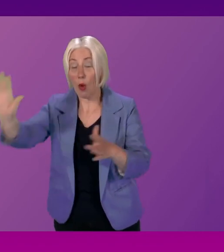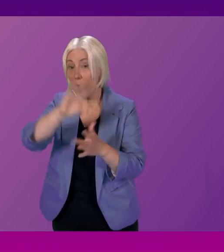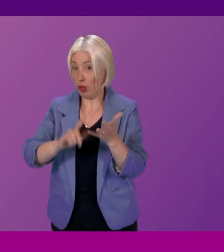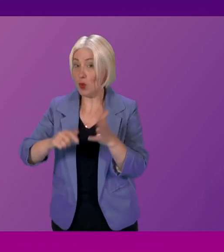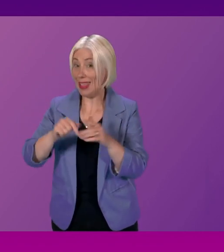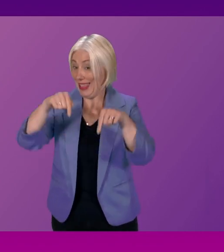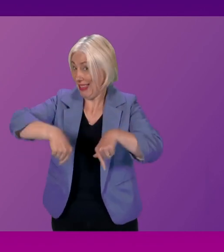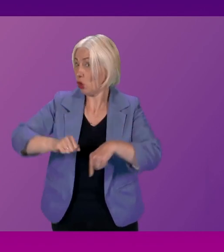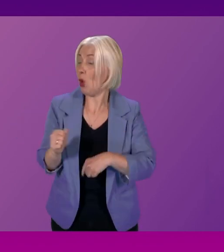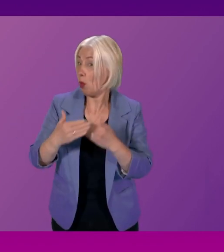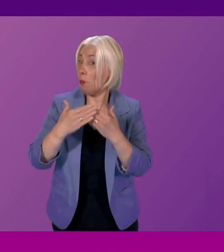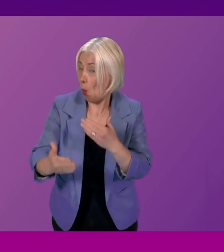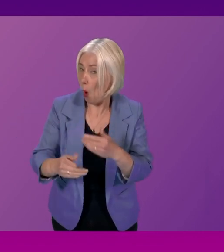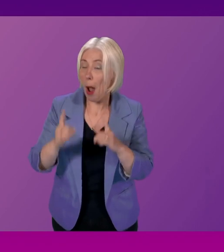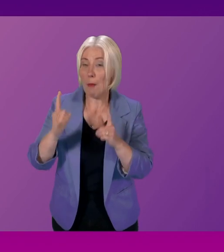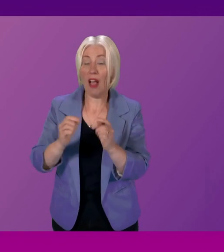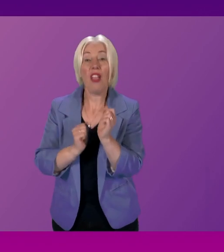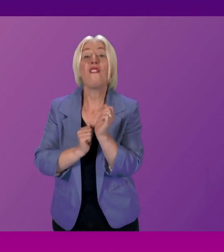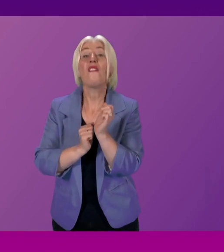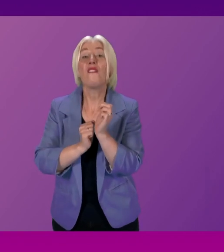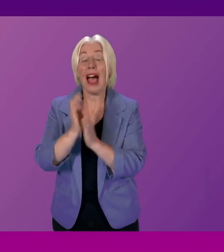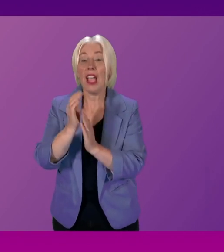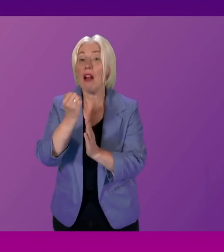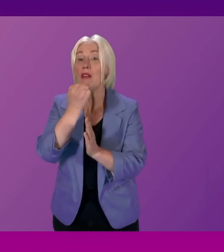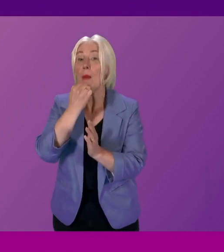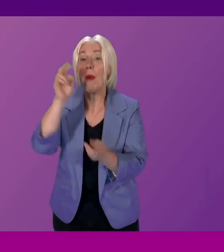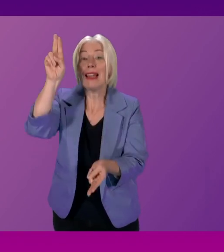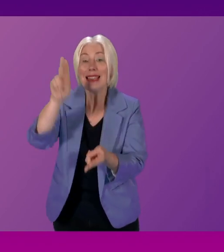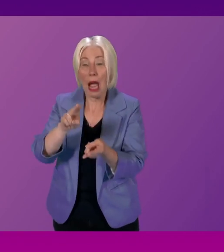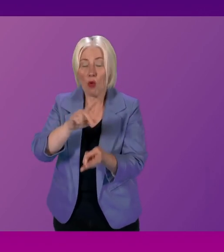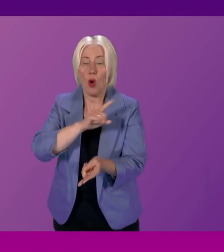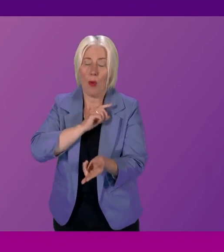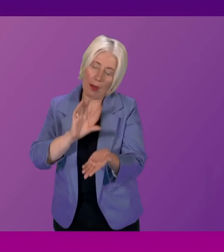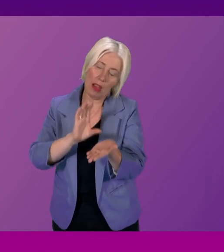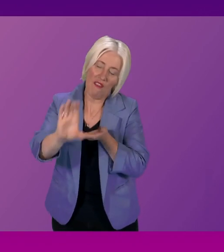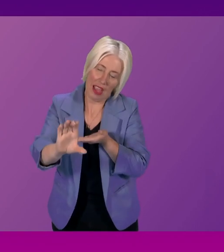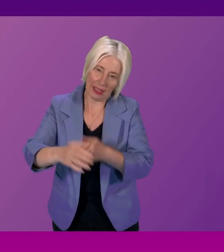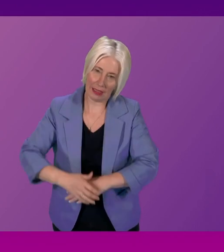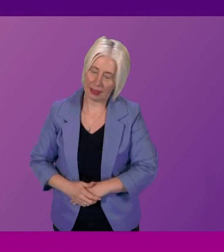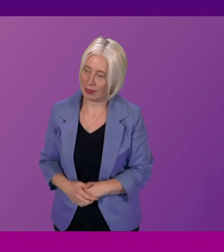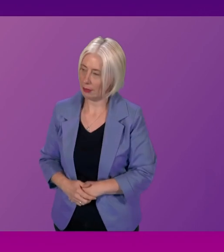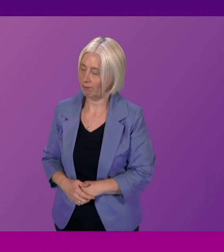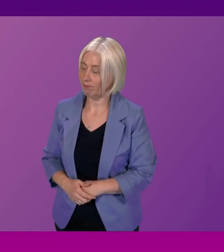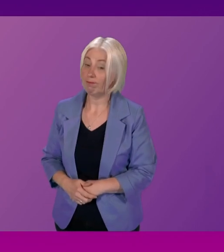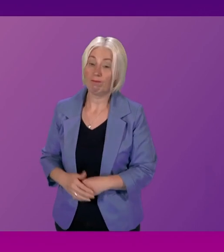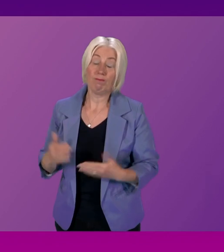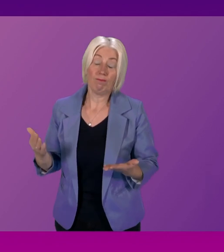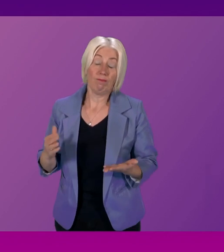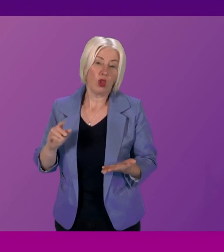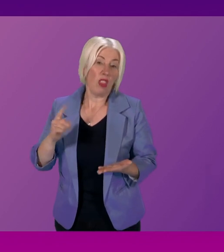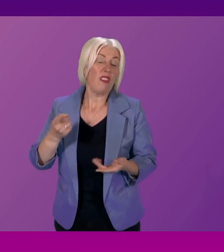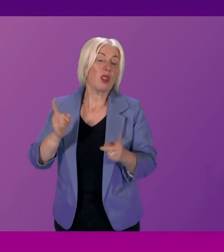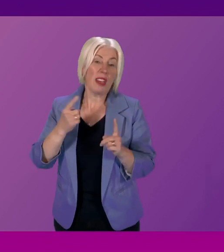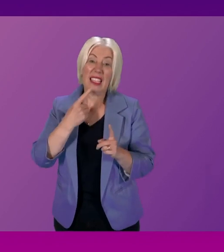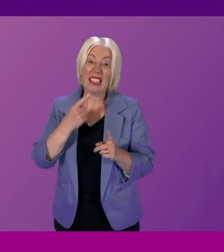crucially, fires that are going down because of the investment that we've made. Anna Sarwar. In short, the First Minister is saying